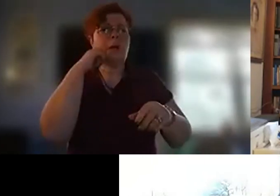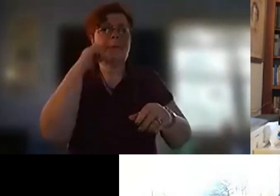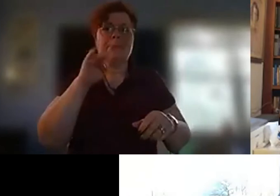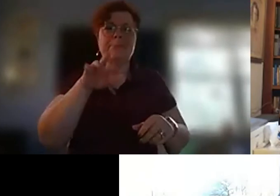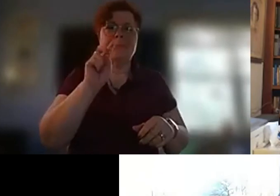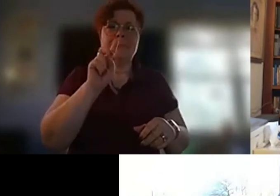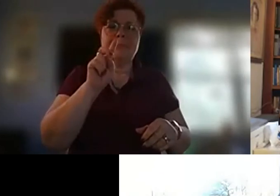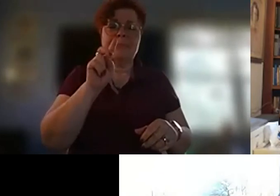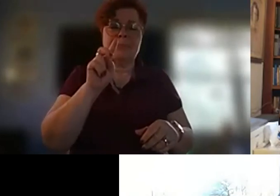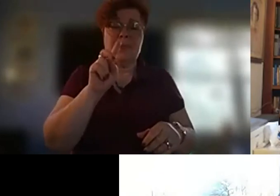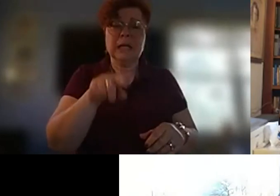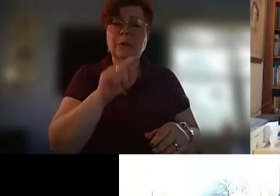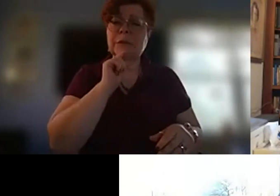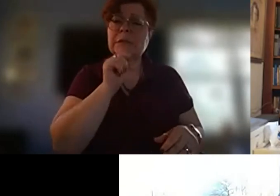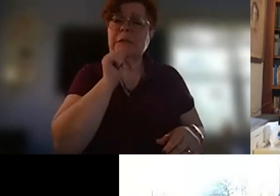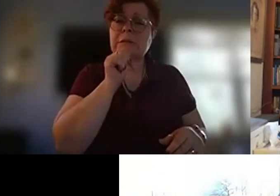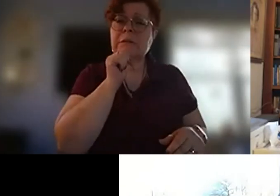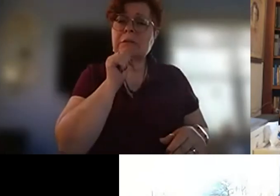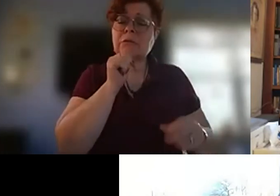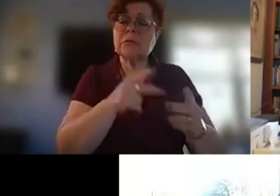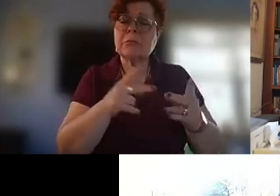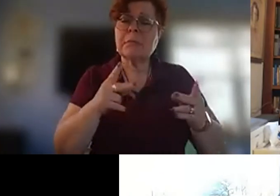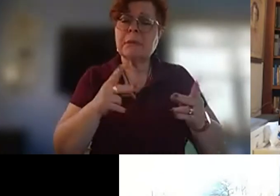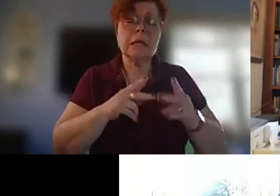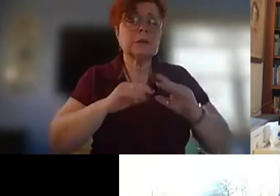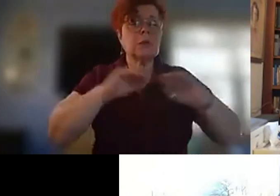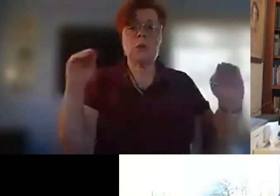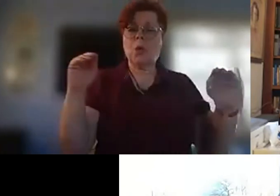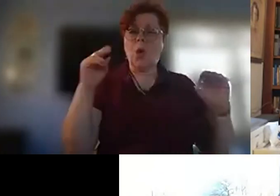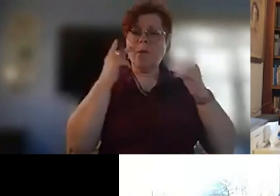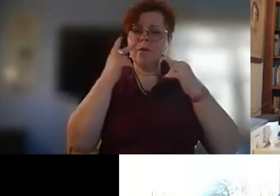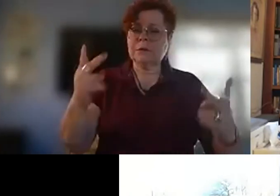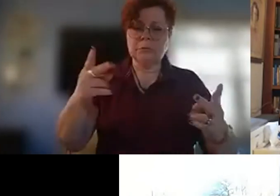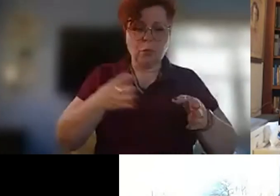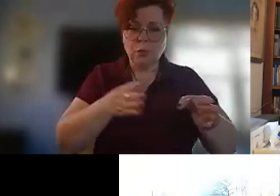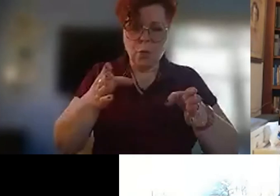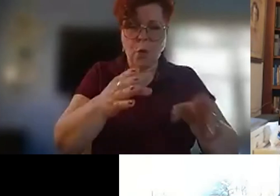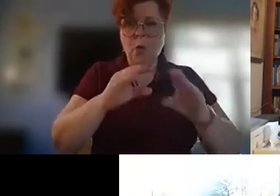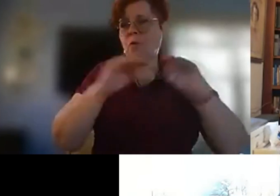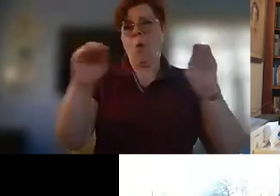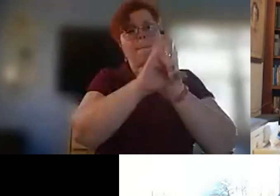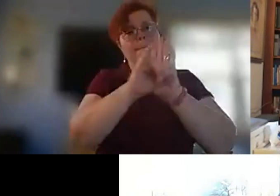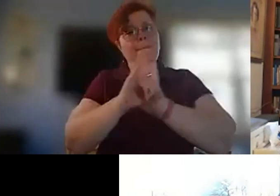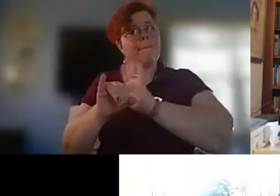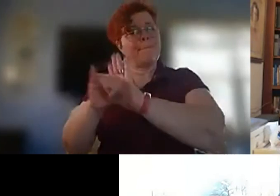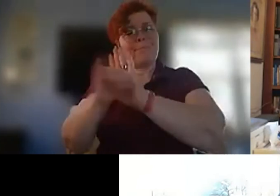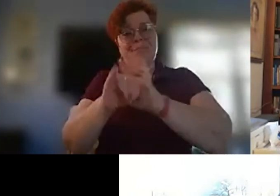it was a secret place no visible road or markers i would slide off my horse